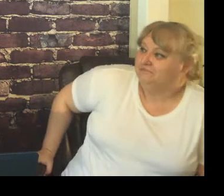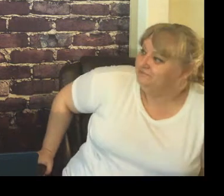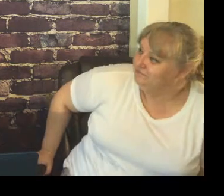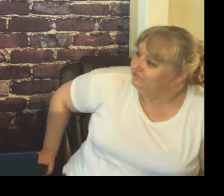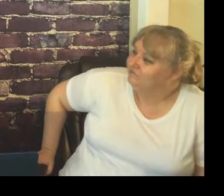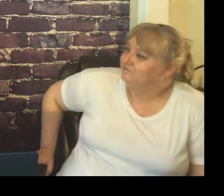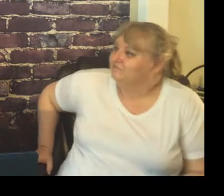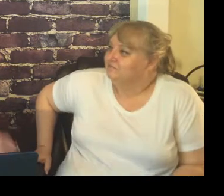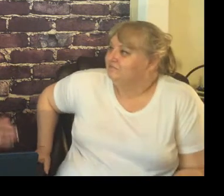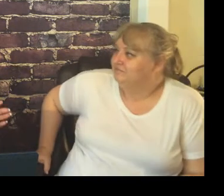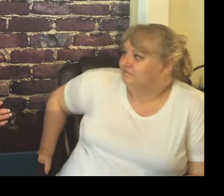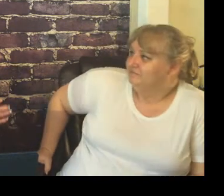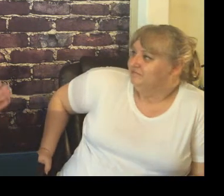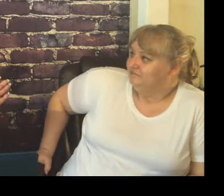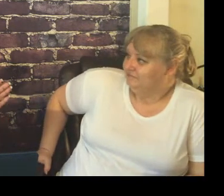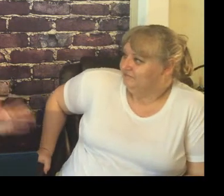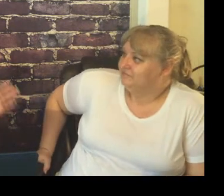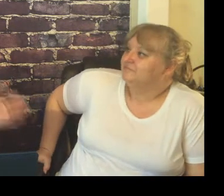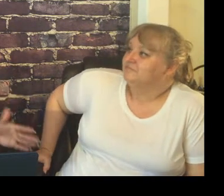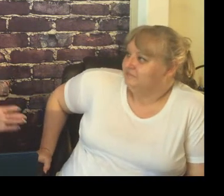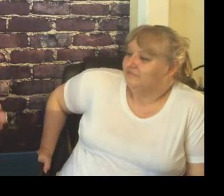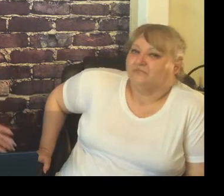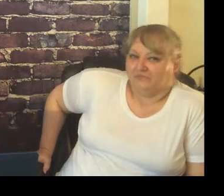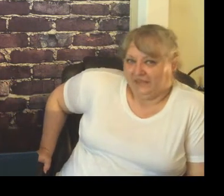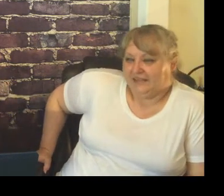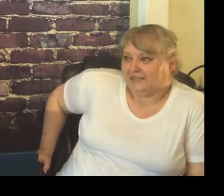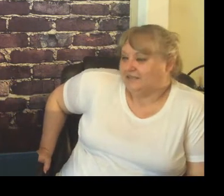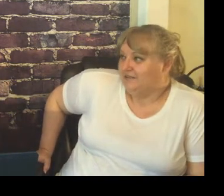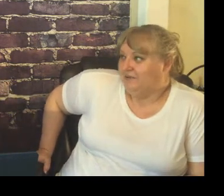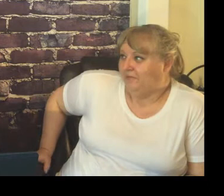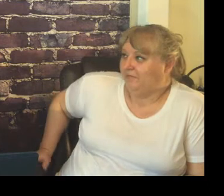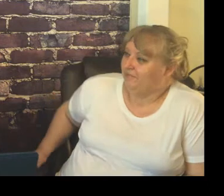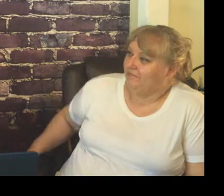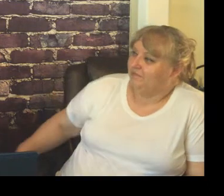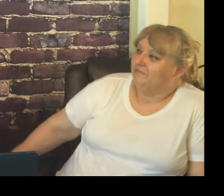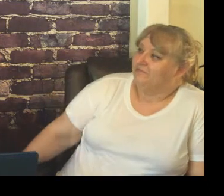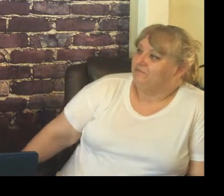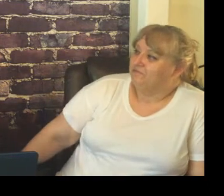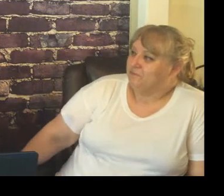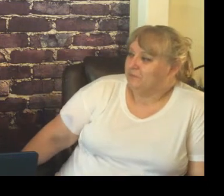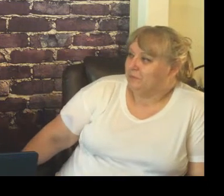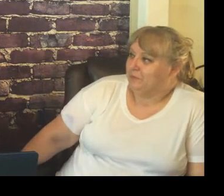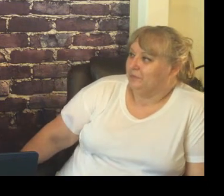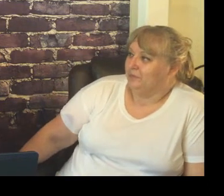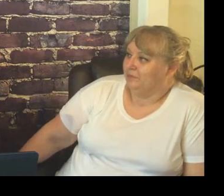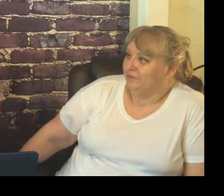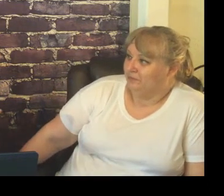own and it made for a really stressless class a year and a